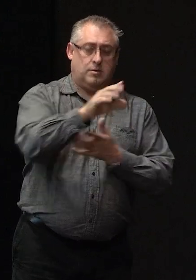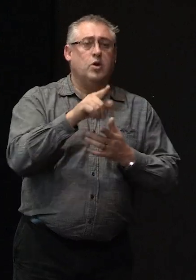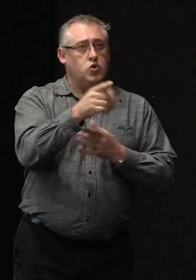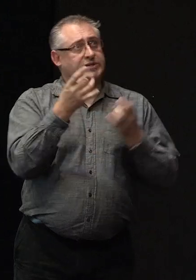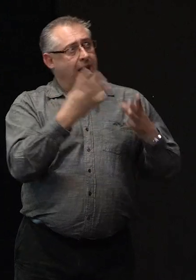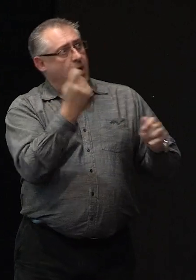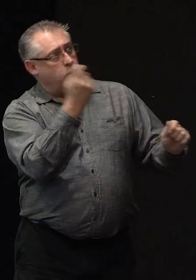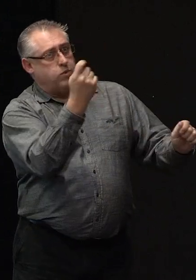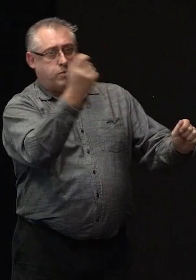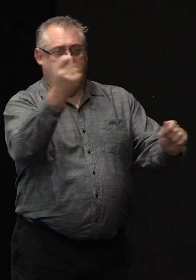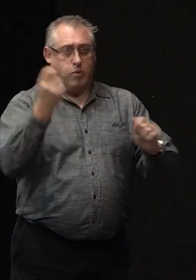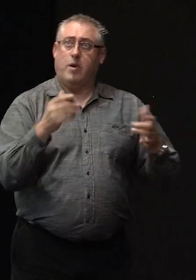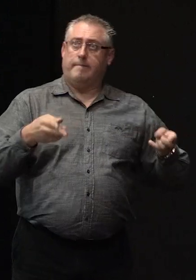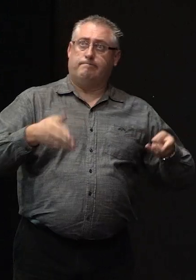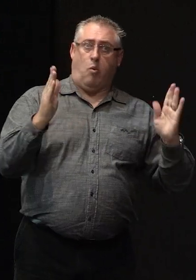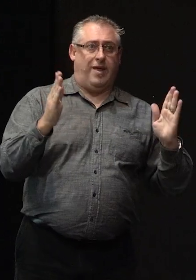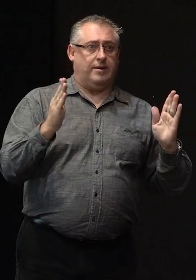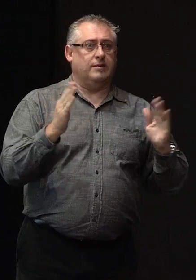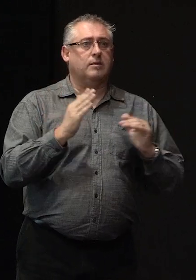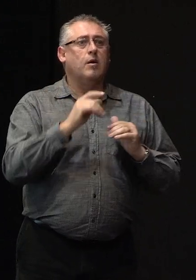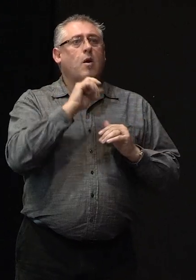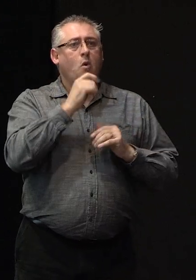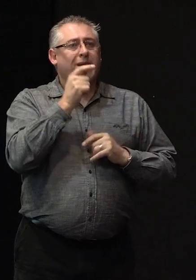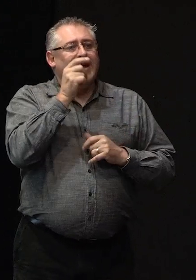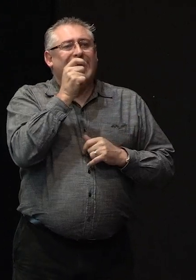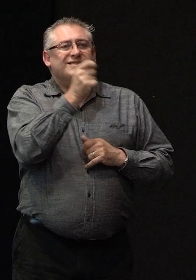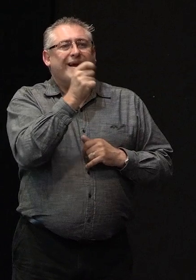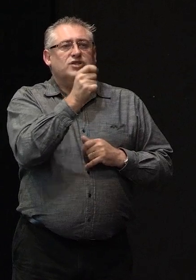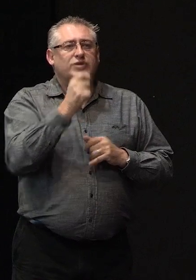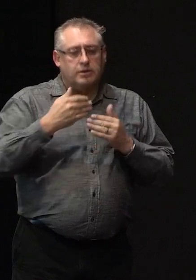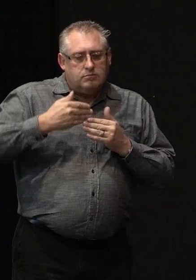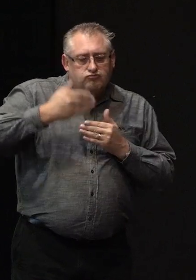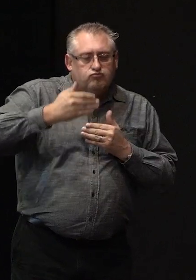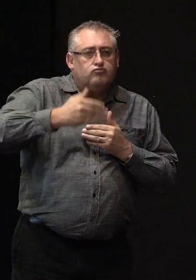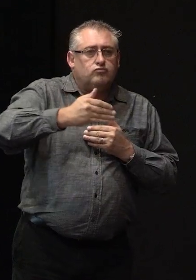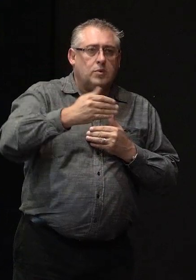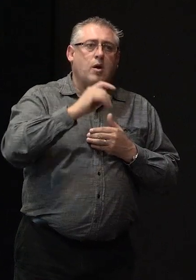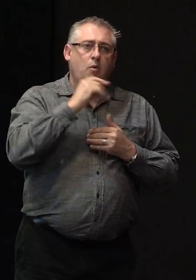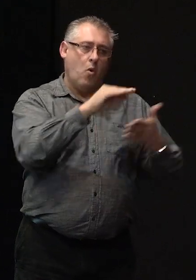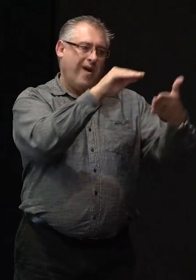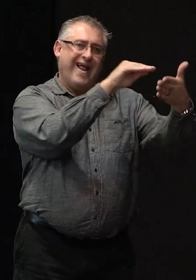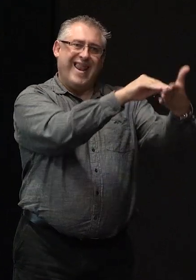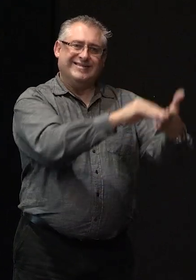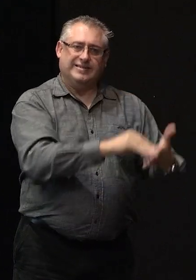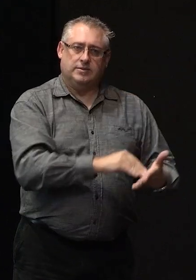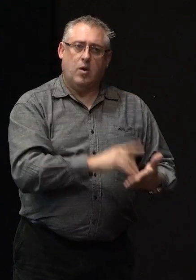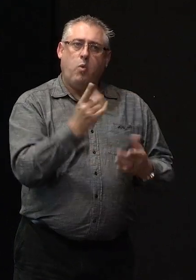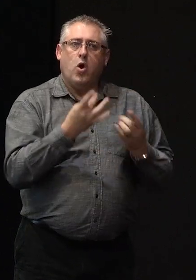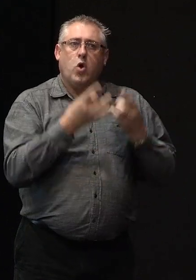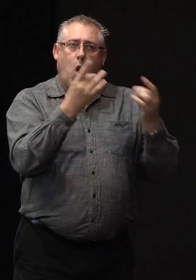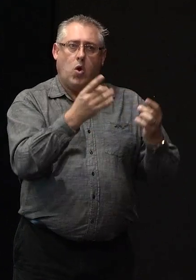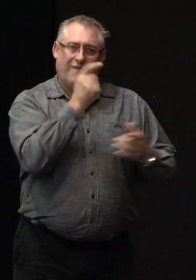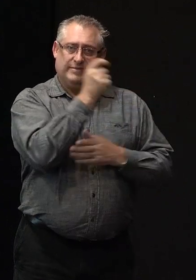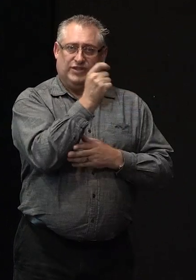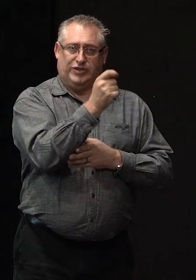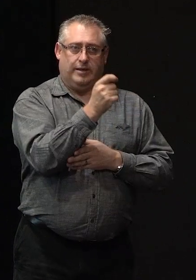building there will be inspections carried out on your site and we will list what type of inspection and when we will